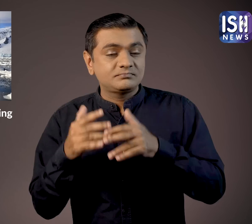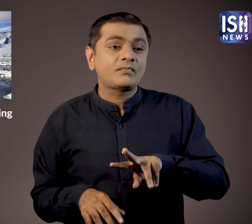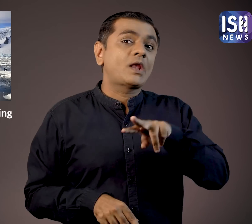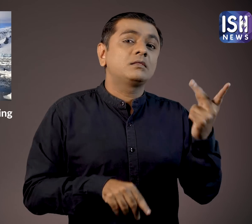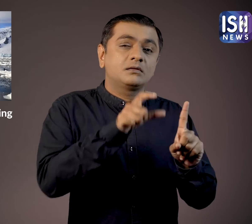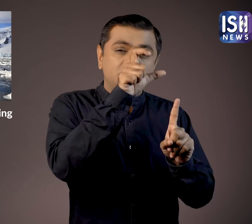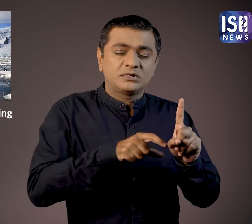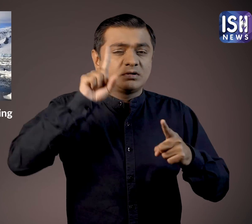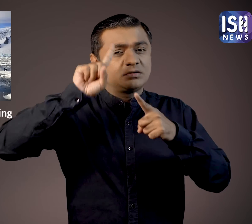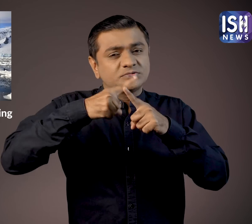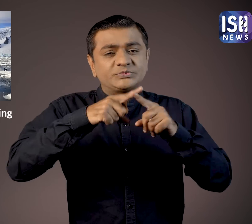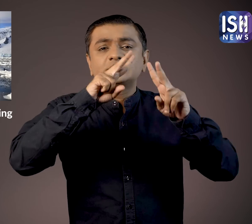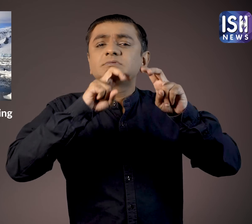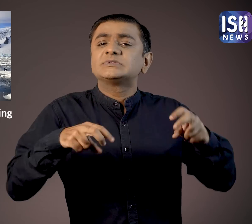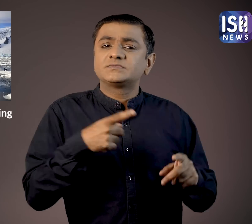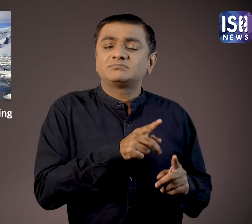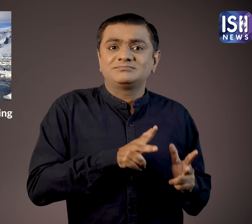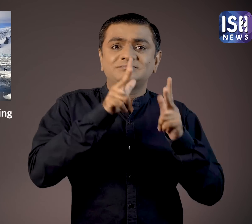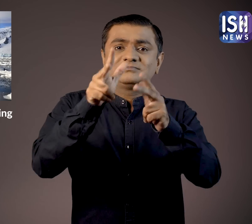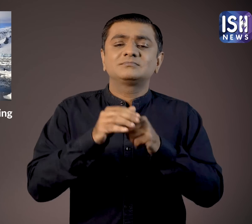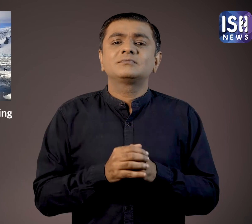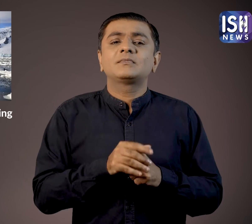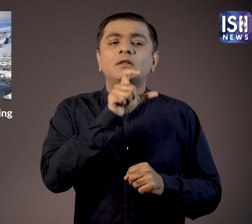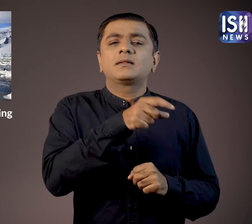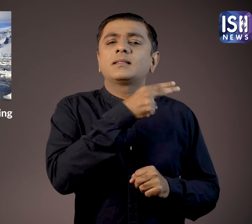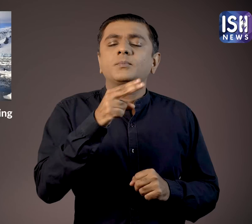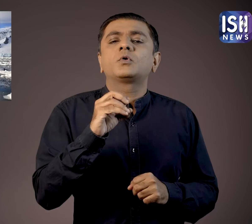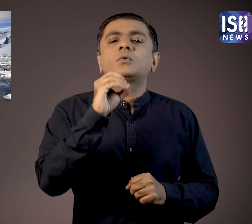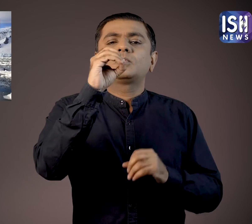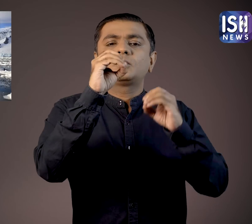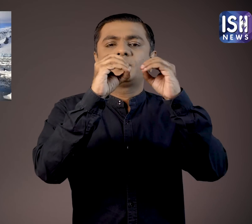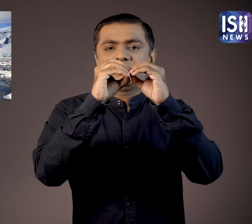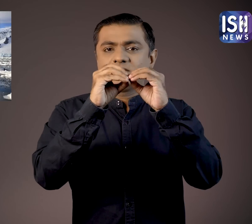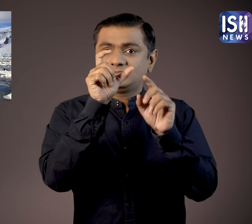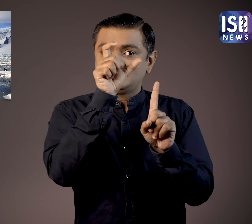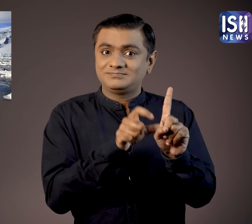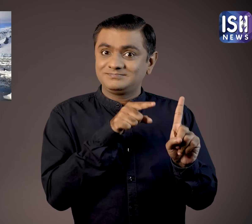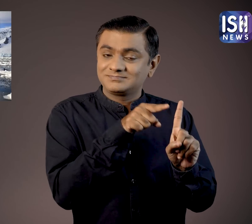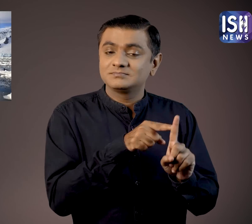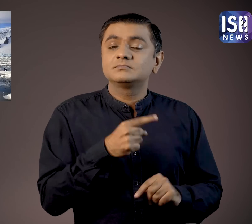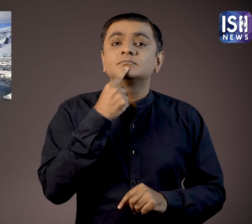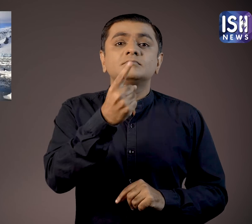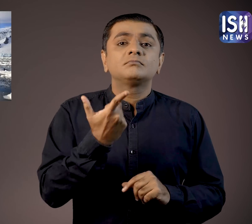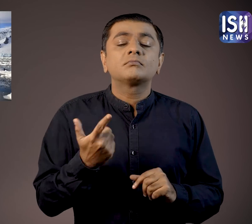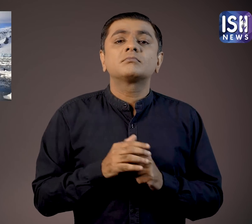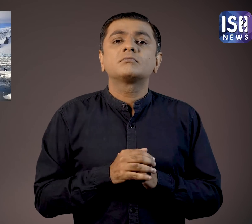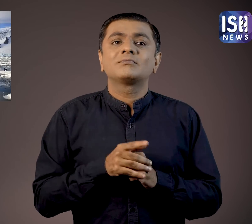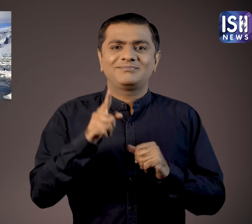Another researcher named Oliver Bartlett said that moss